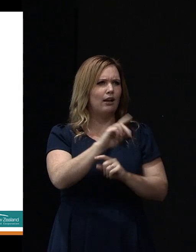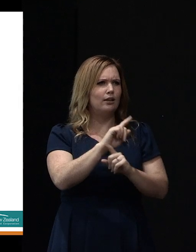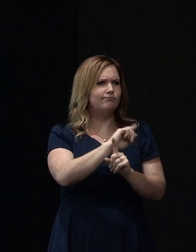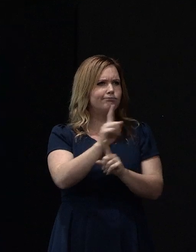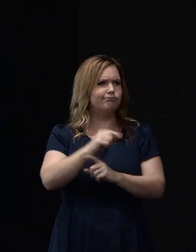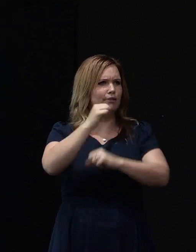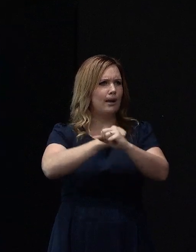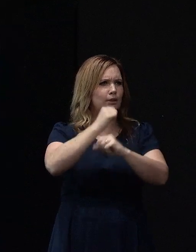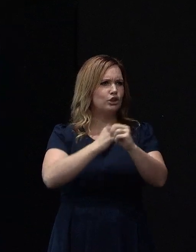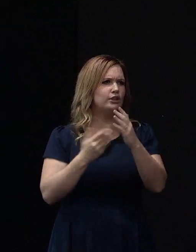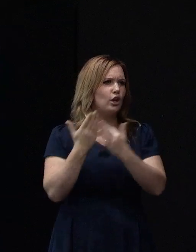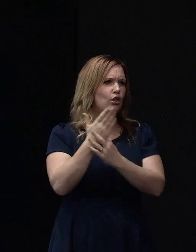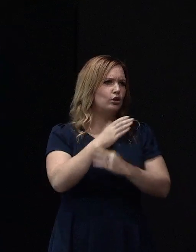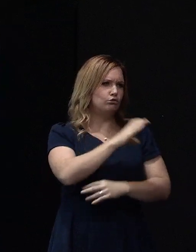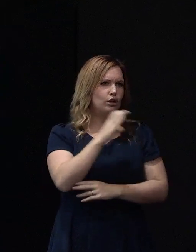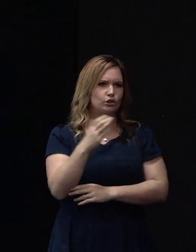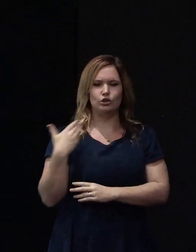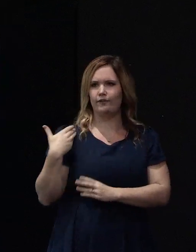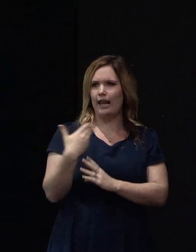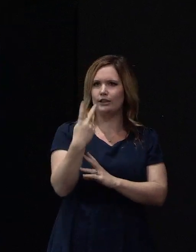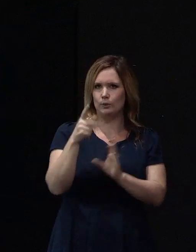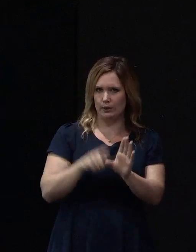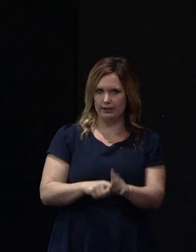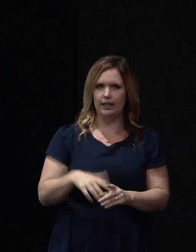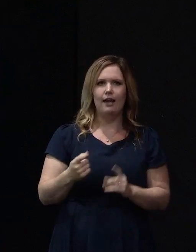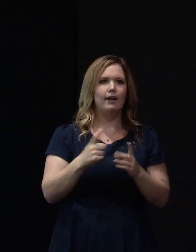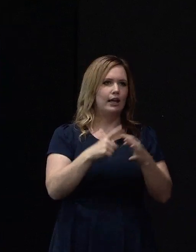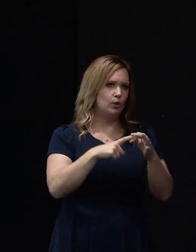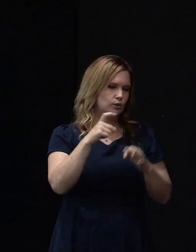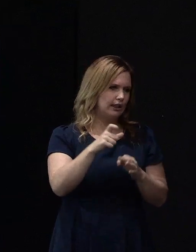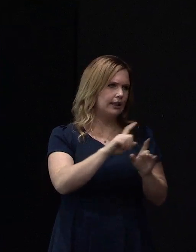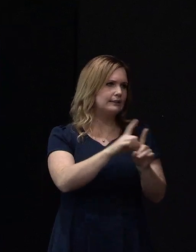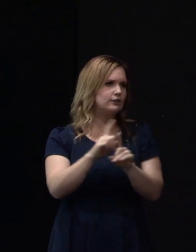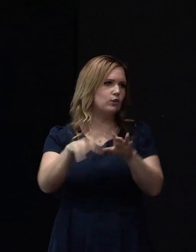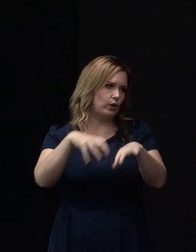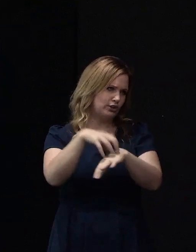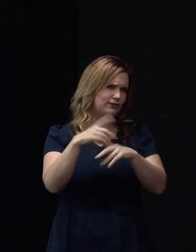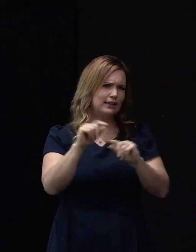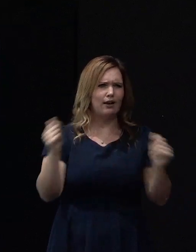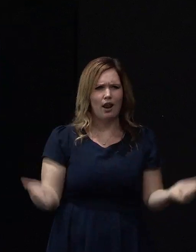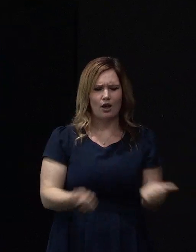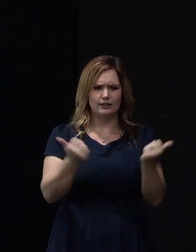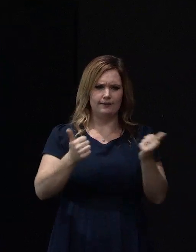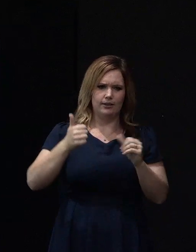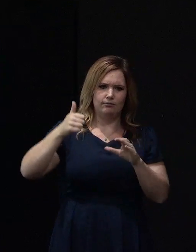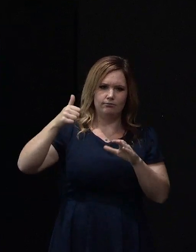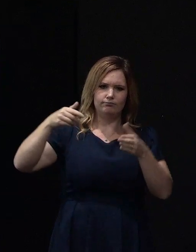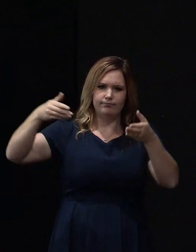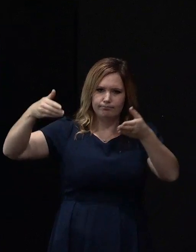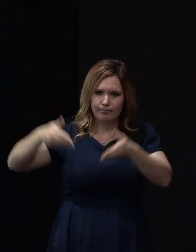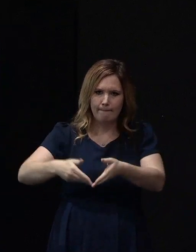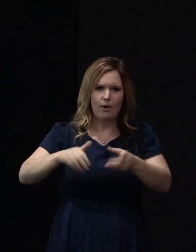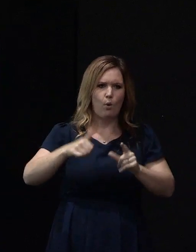in the last couple of years. EQC and a number of other organisations have done a heck of a lot of borehole drilling and